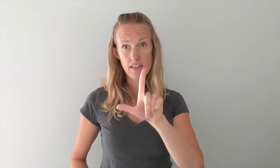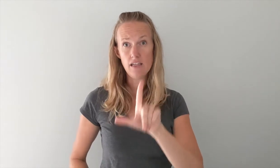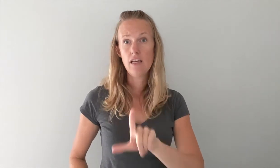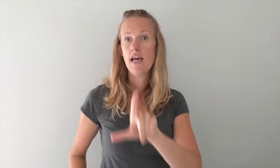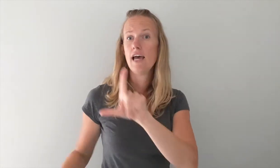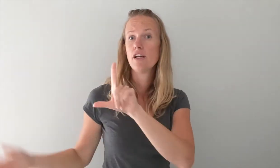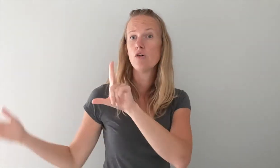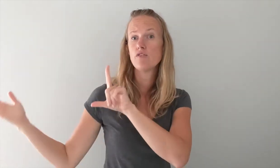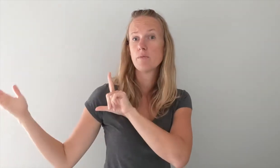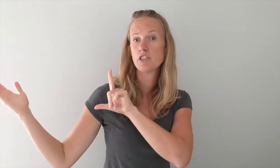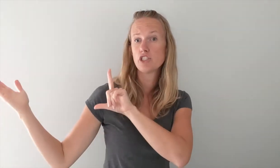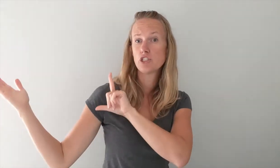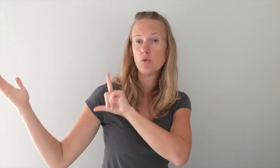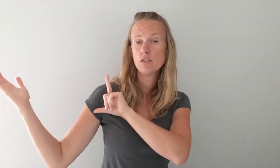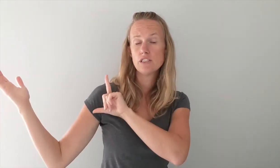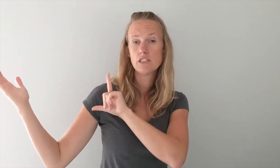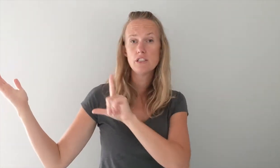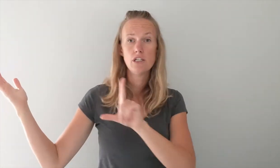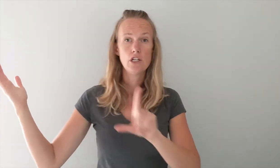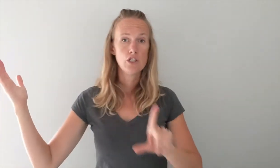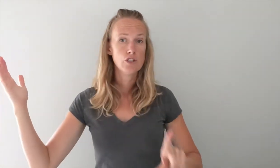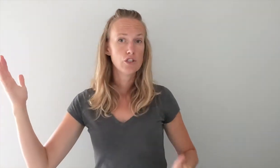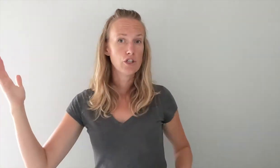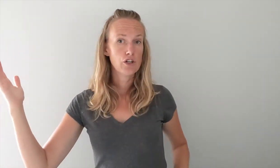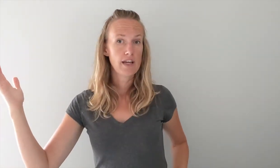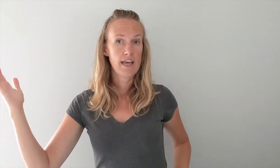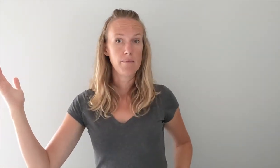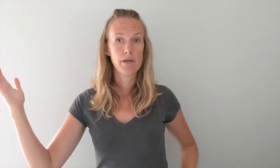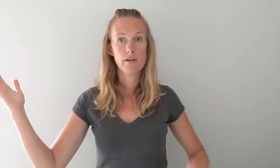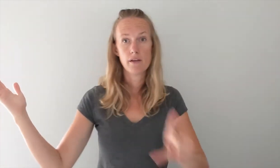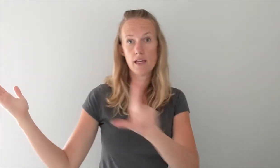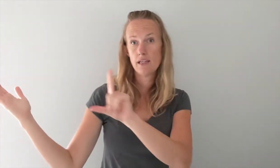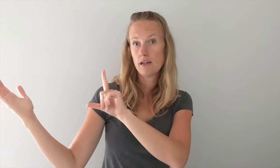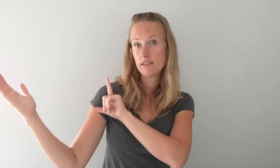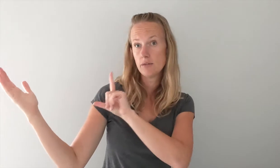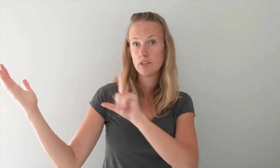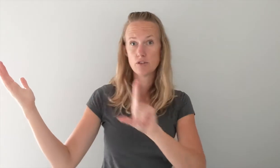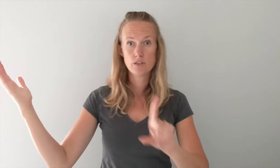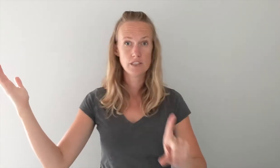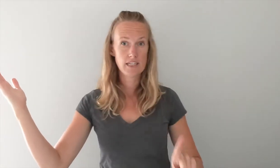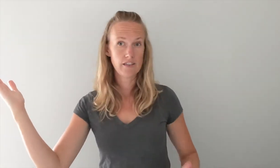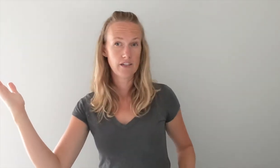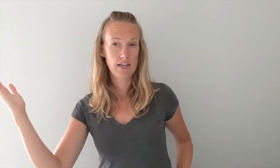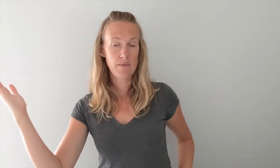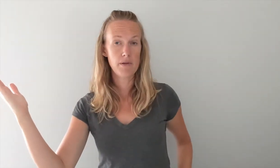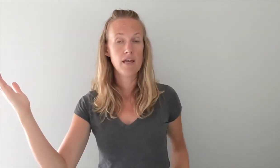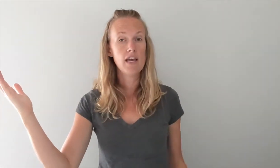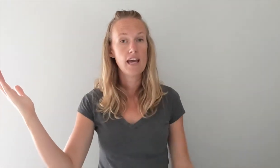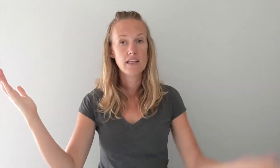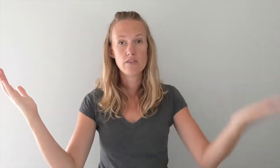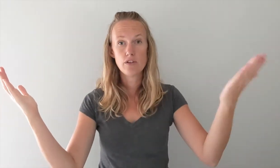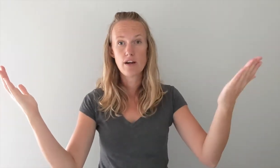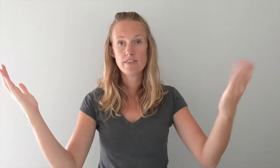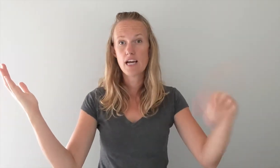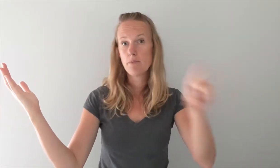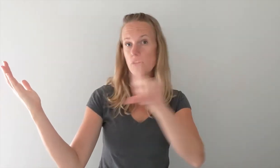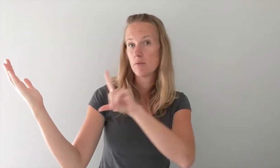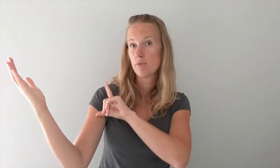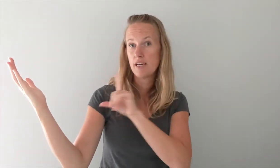and go from your shoulder to your hip. Okay non-dominant shoulder down to your hip and then if you have time you can bring